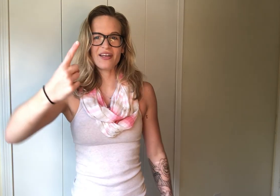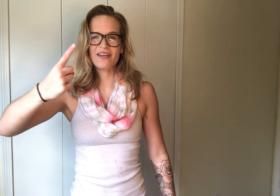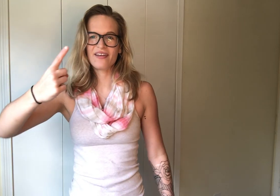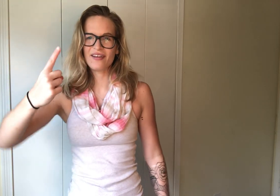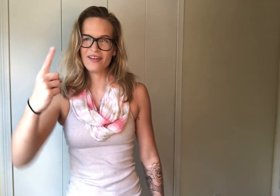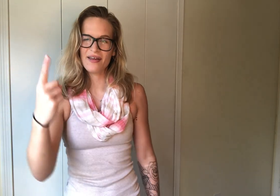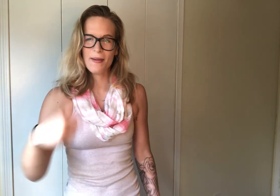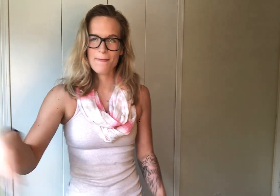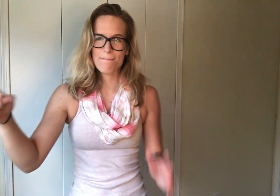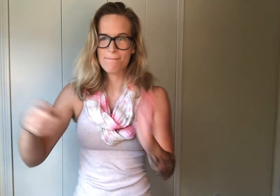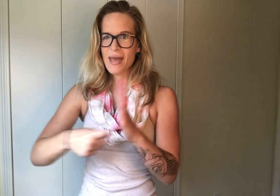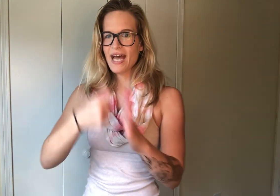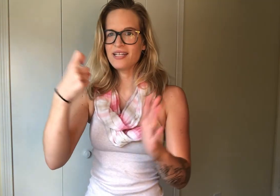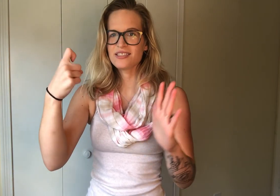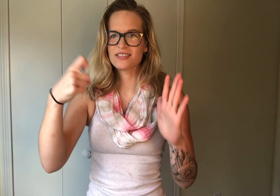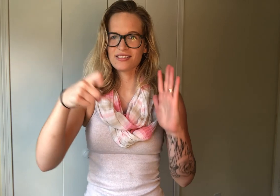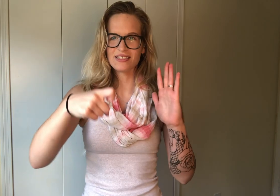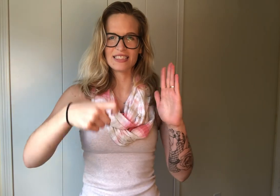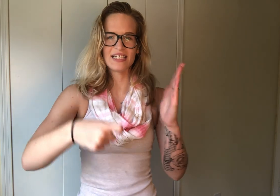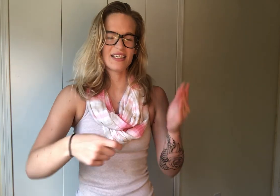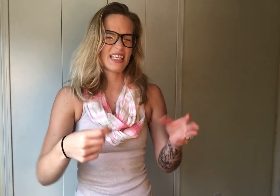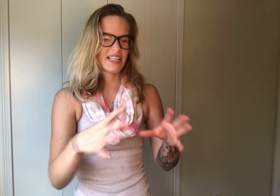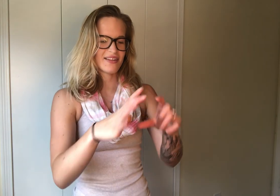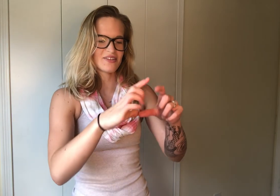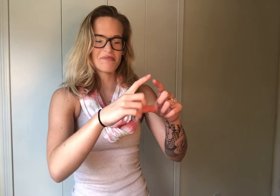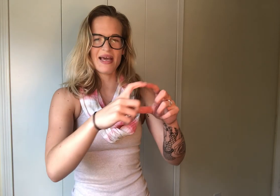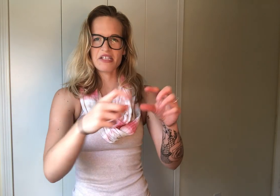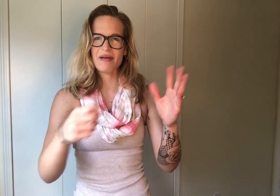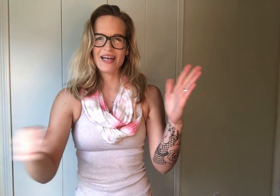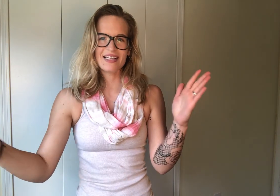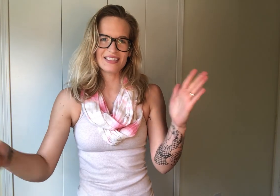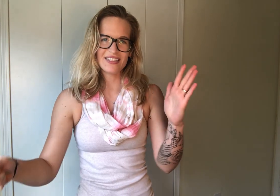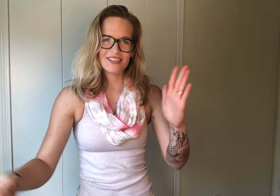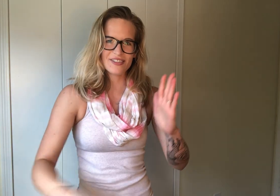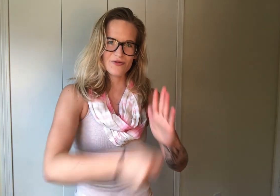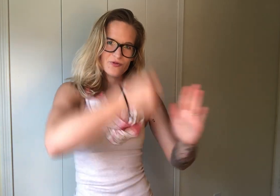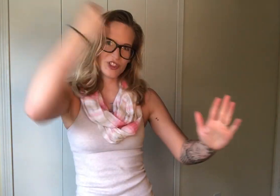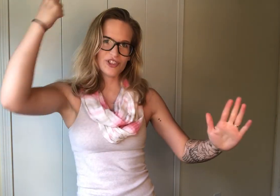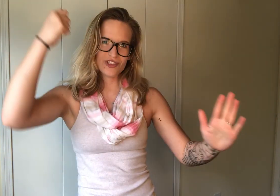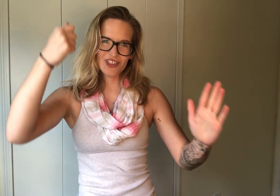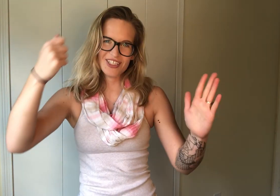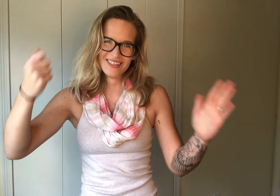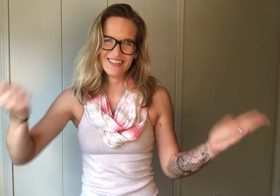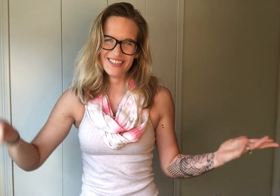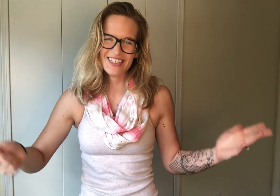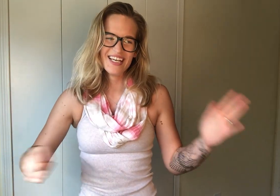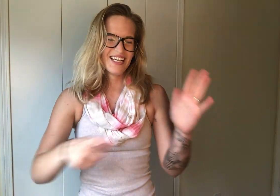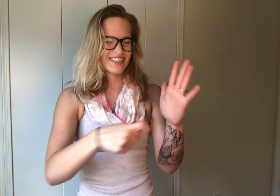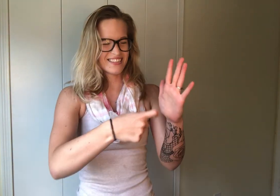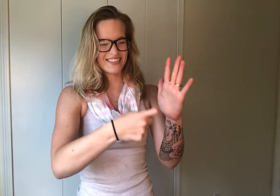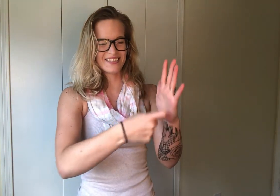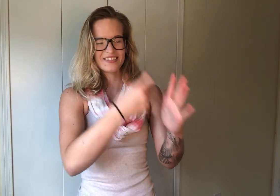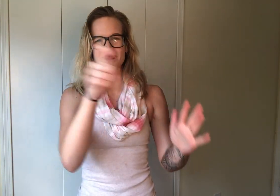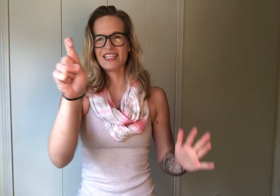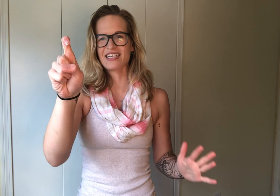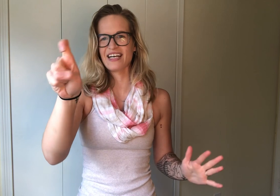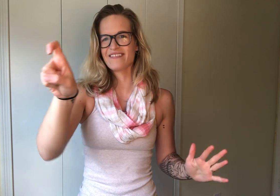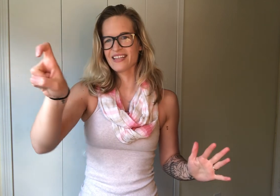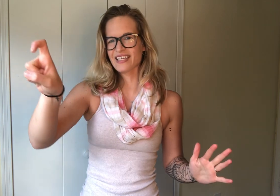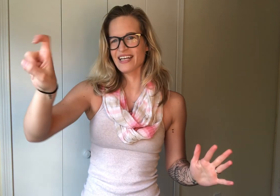match. So it's like those match packets that you just, so scoop it like that with like